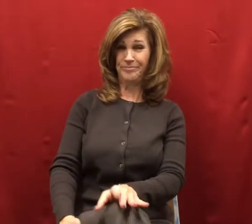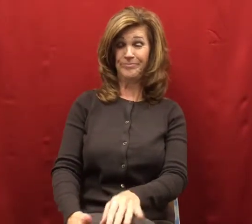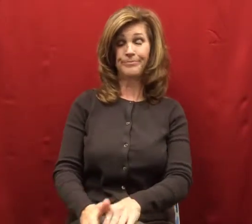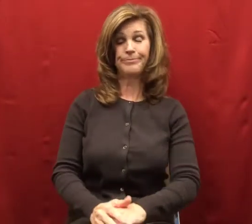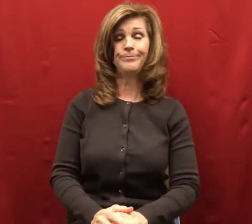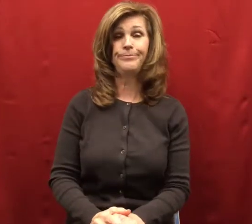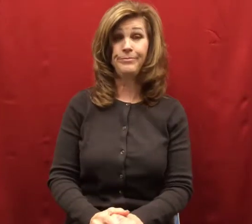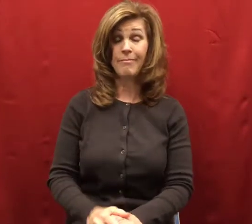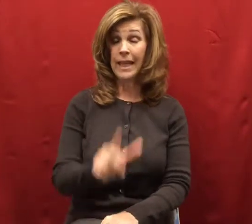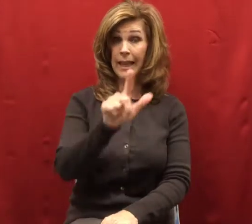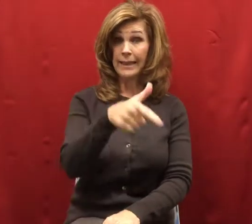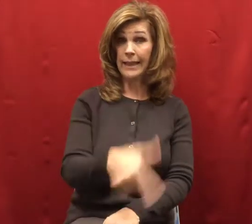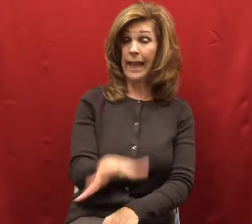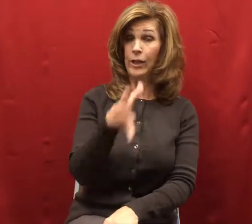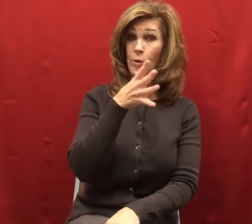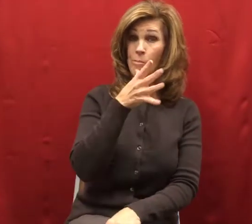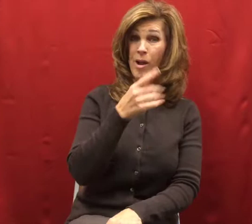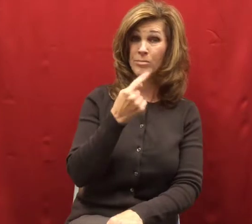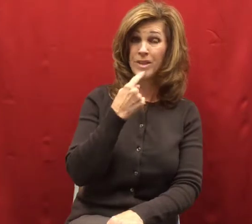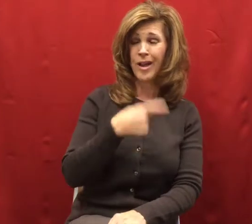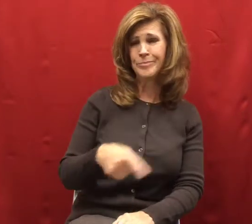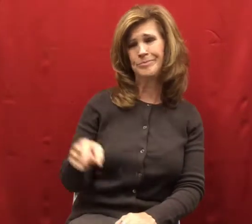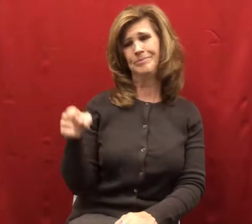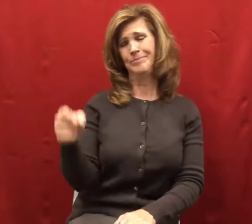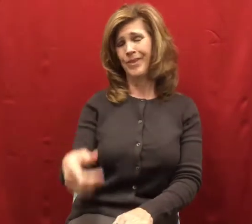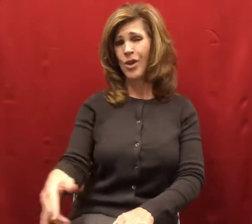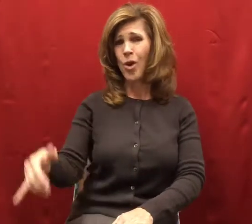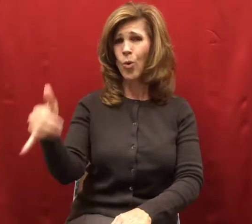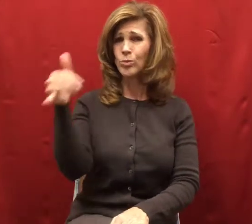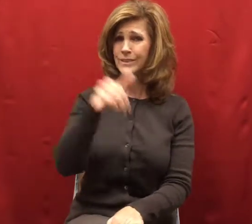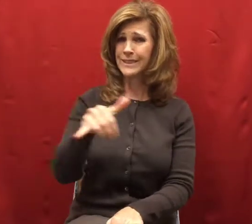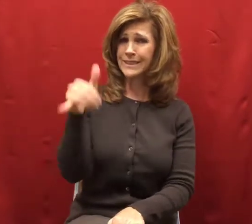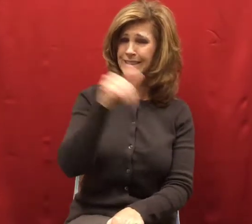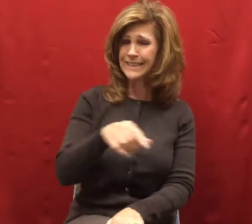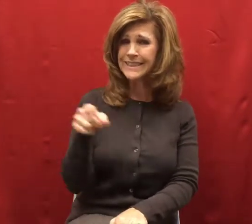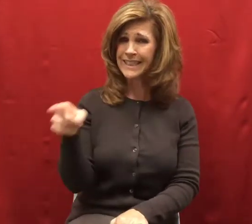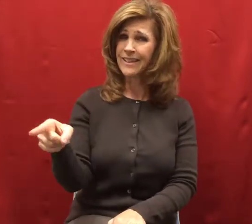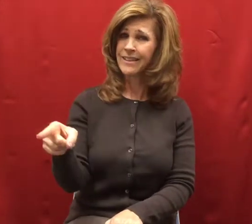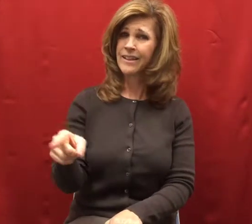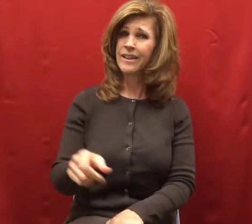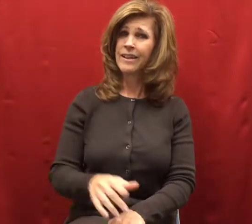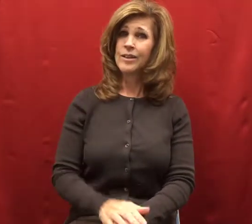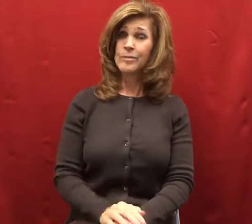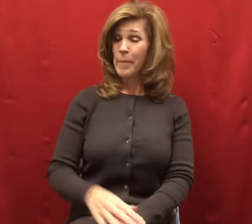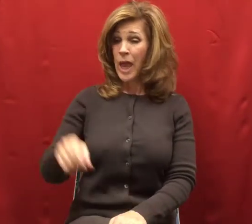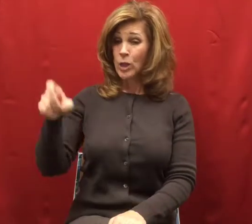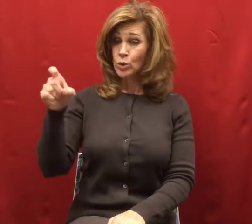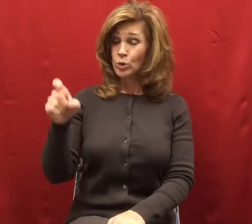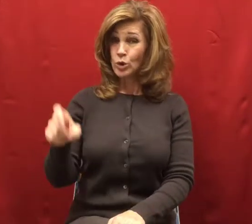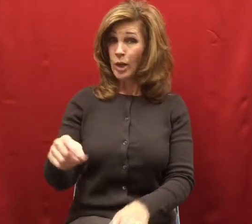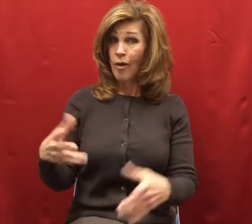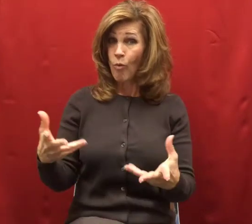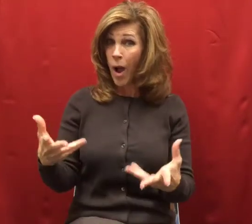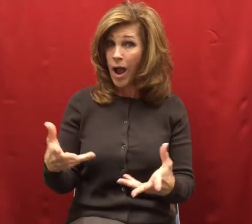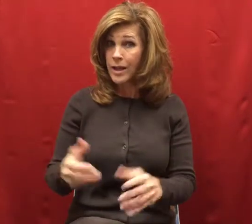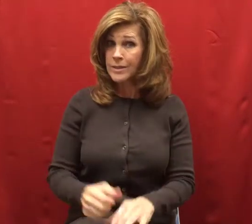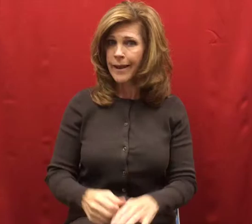Oh, you are silly, Willy, said his mother. Why didn't you carry it on your head?